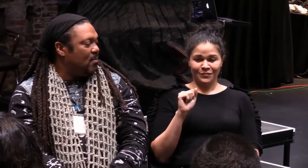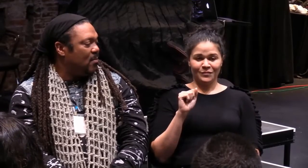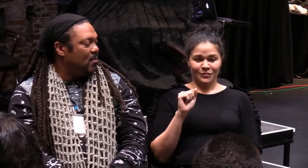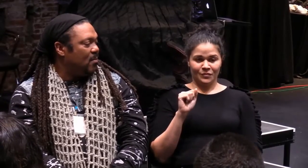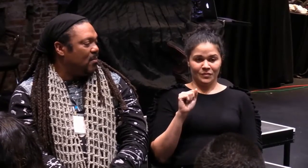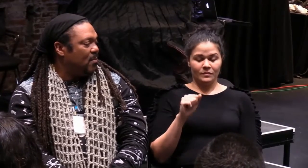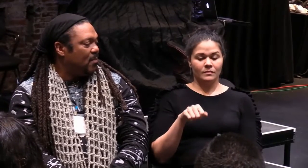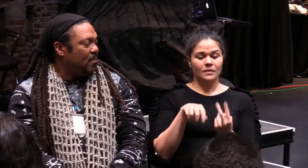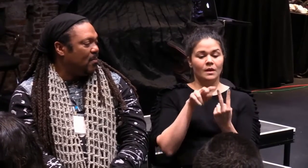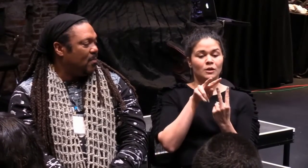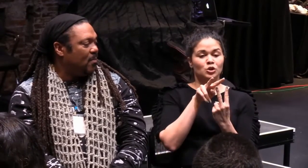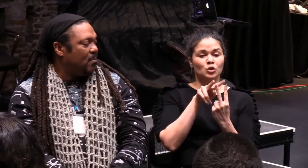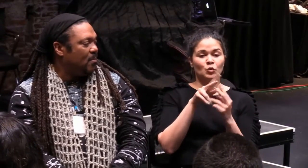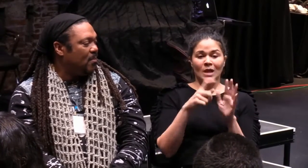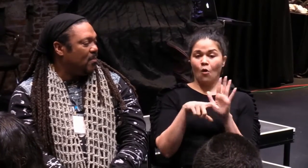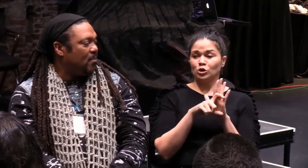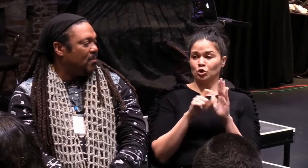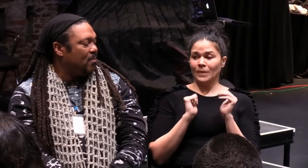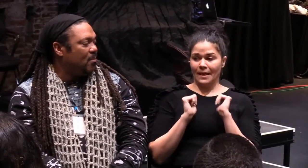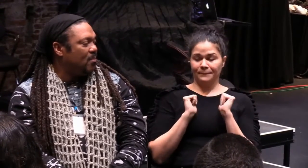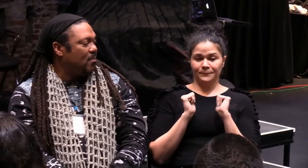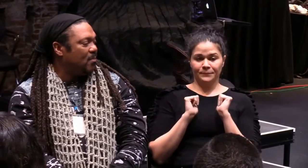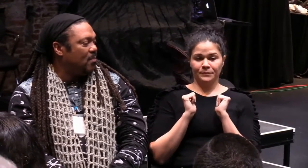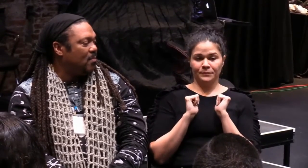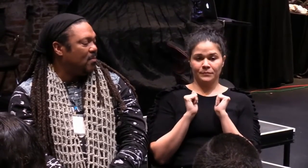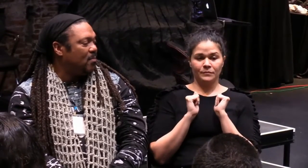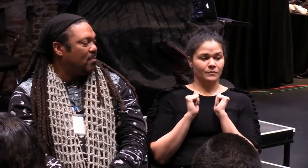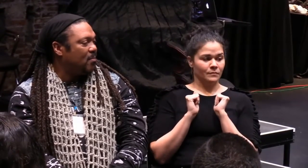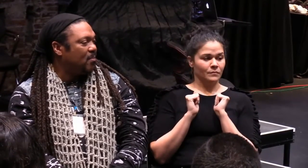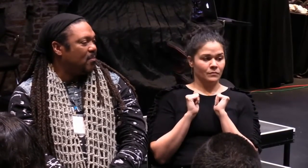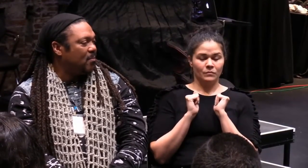Injuries on the playground. It's a two-character play.